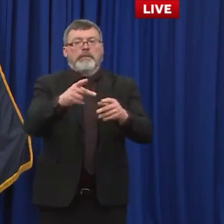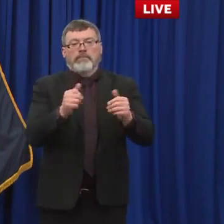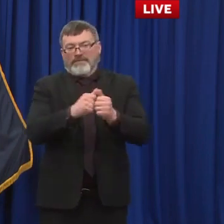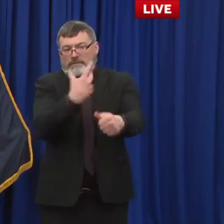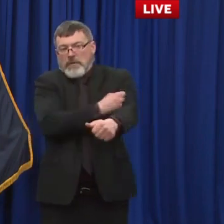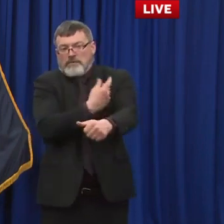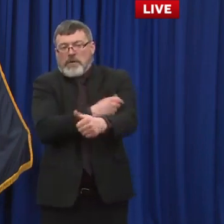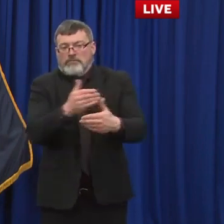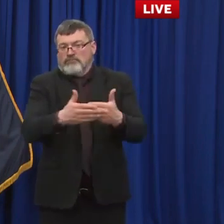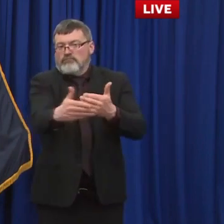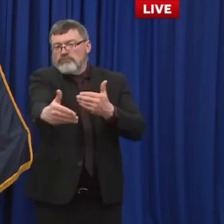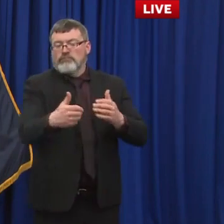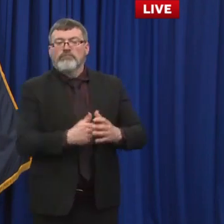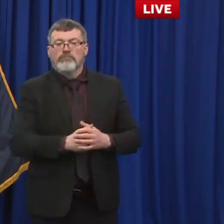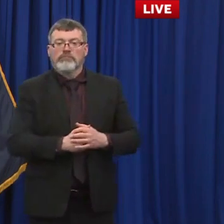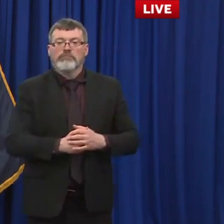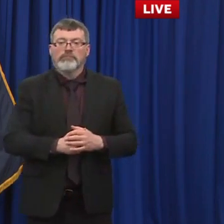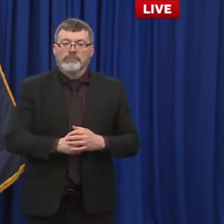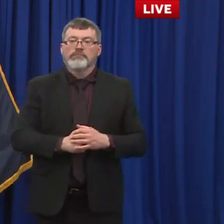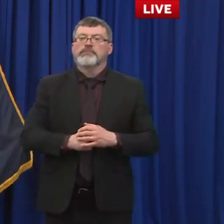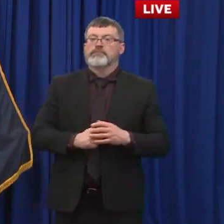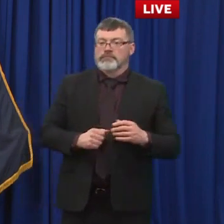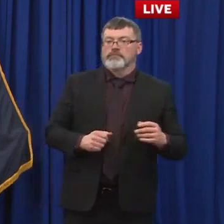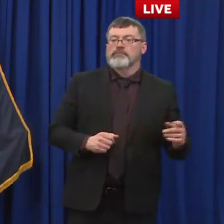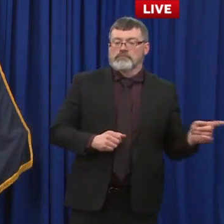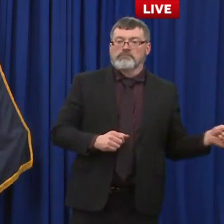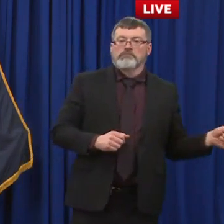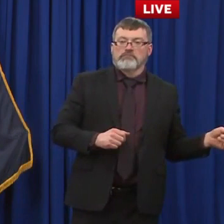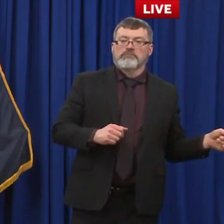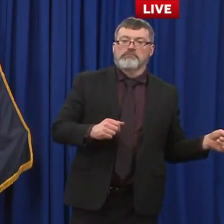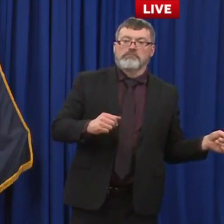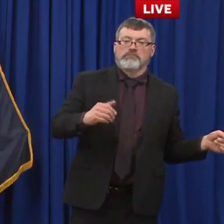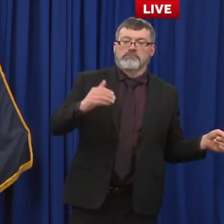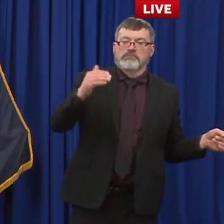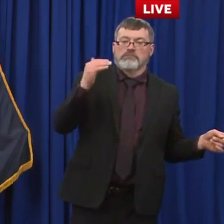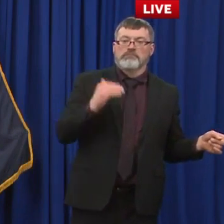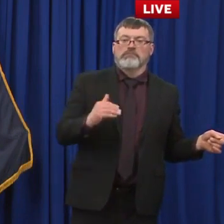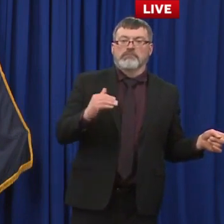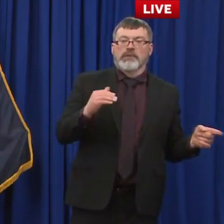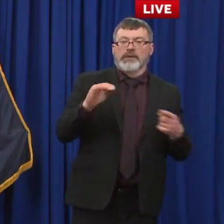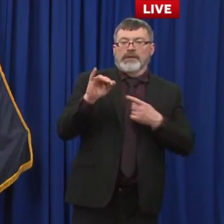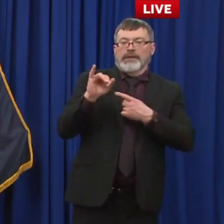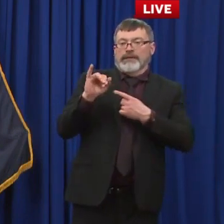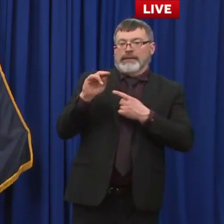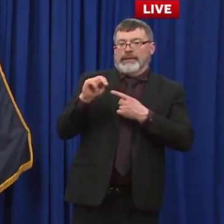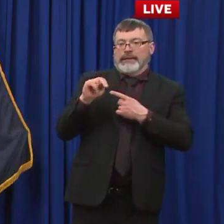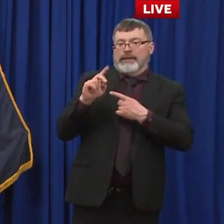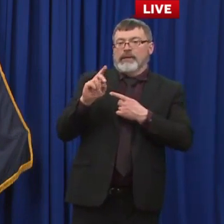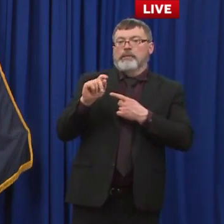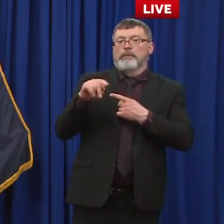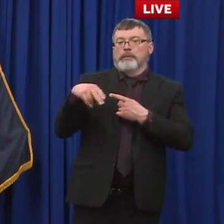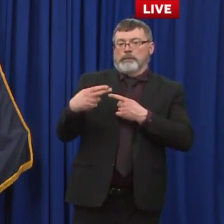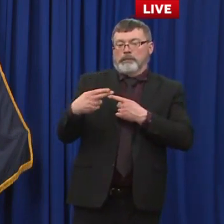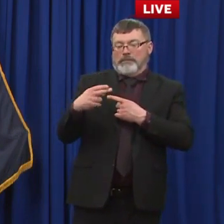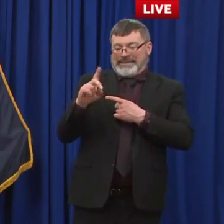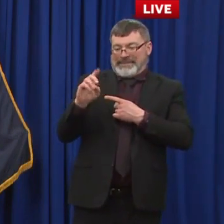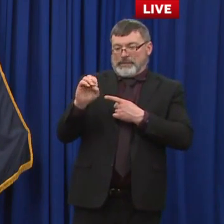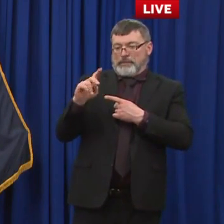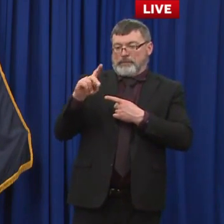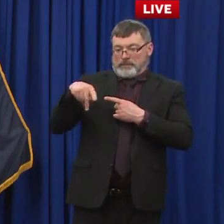great and your next question comes from paula tracy with in-depth new hampshire paula please go ahead with your question